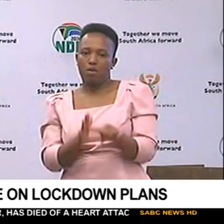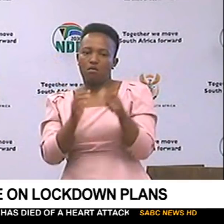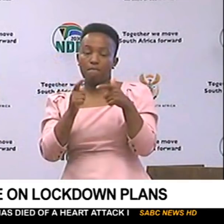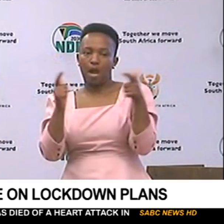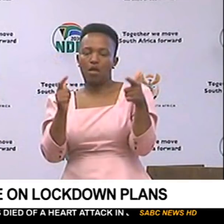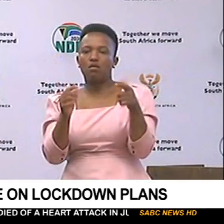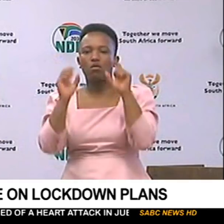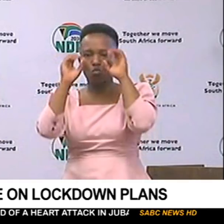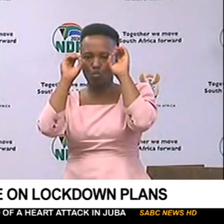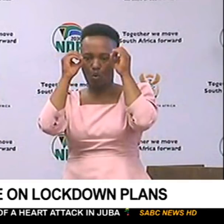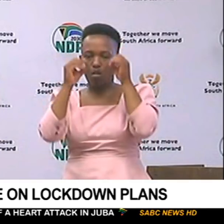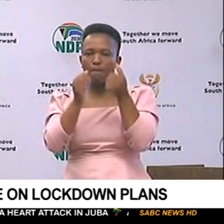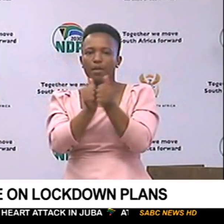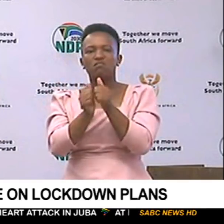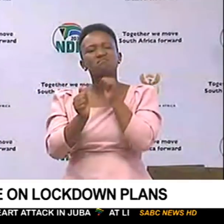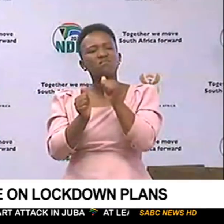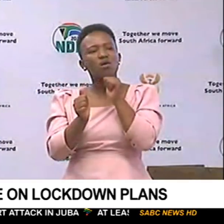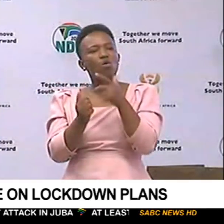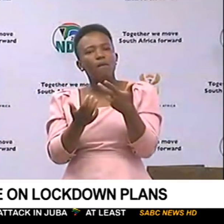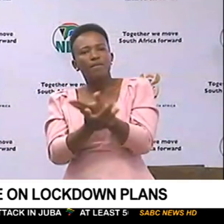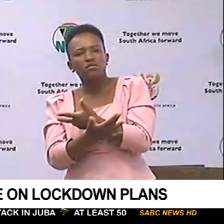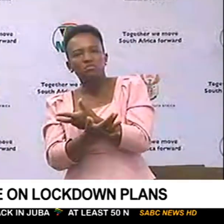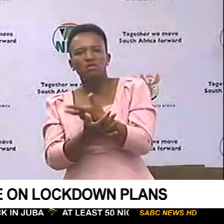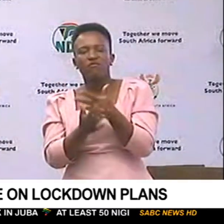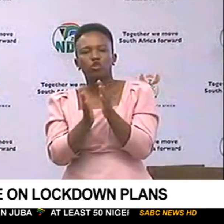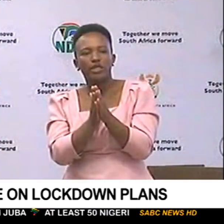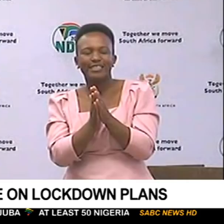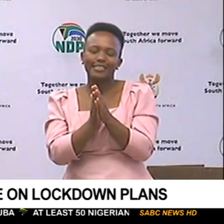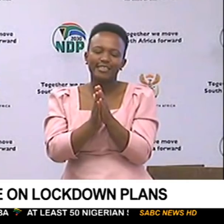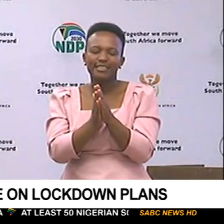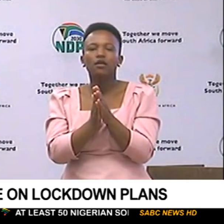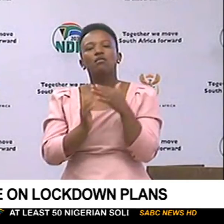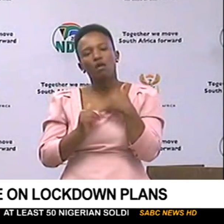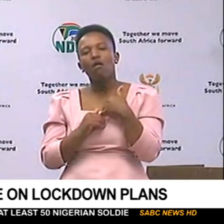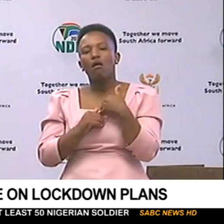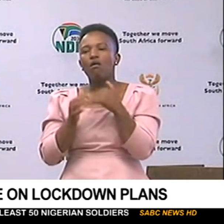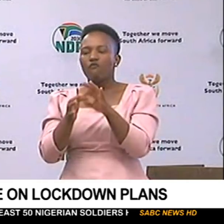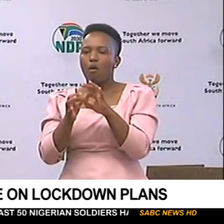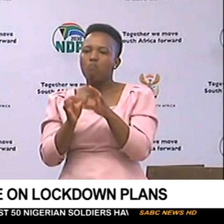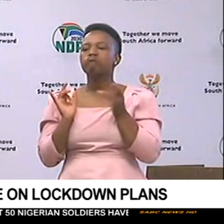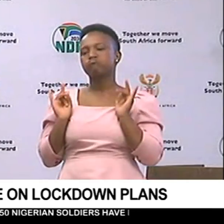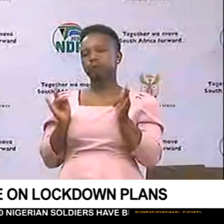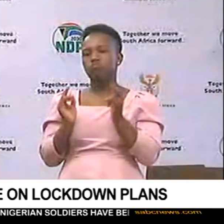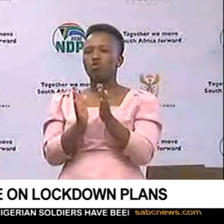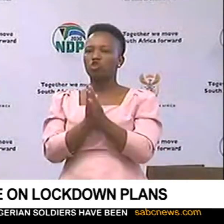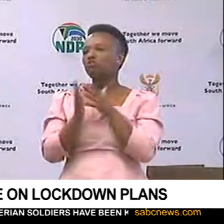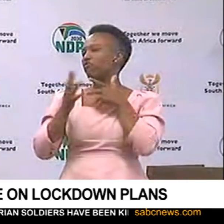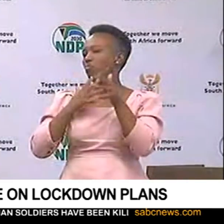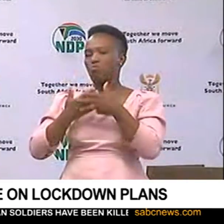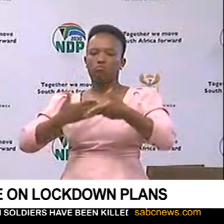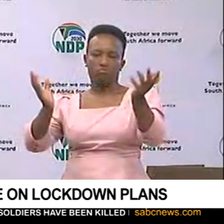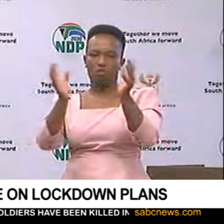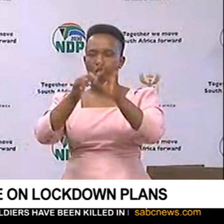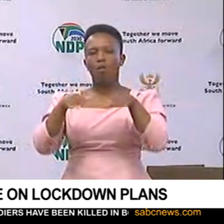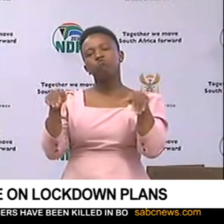This is meant to enable those that would have missed an opportunity to go to church, that they can have their church wherever they are,